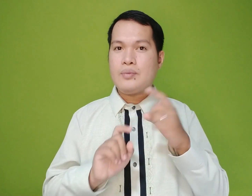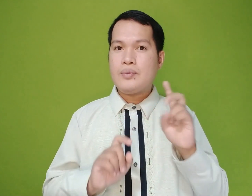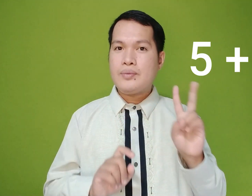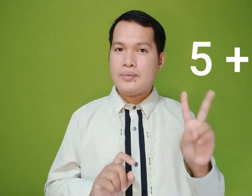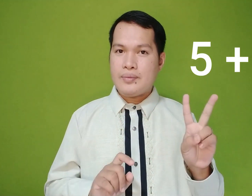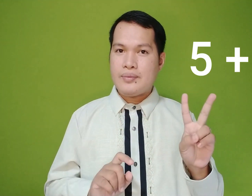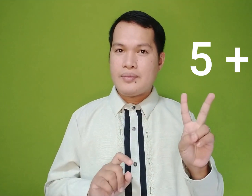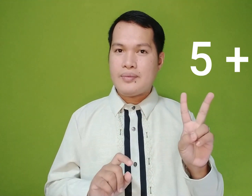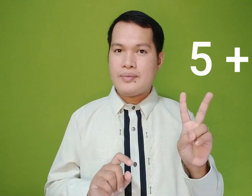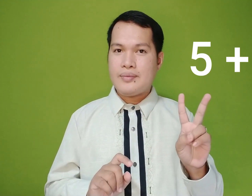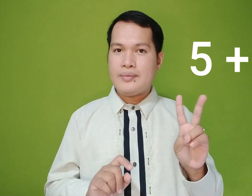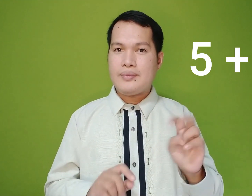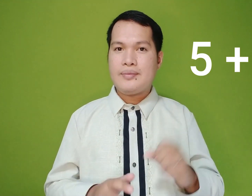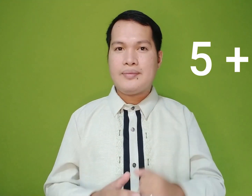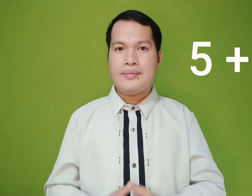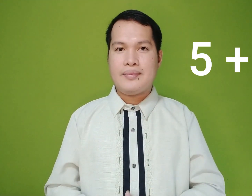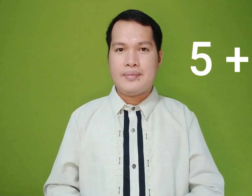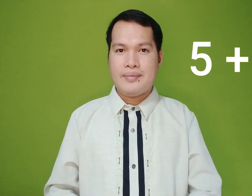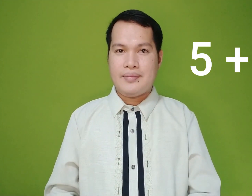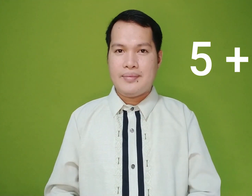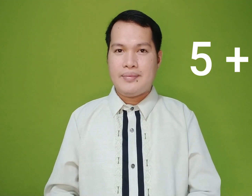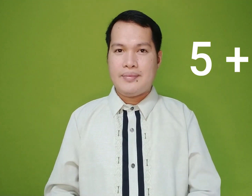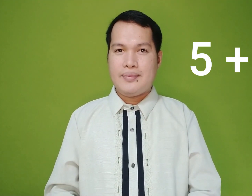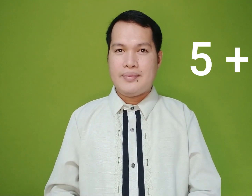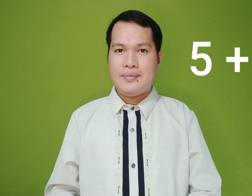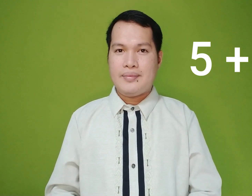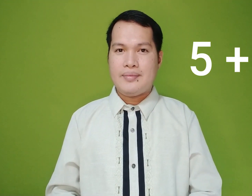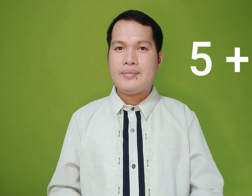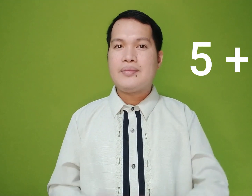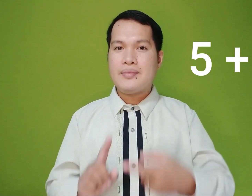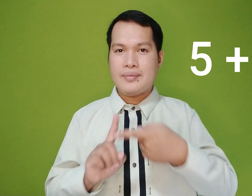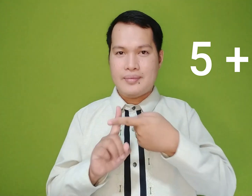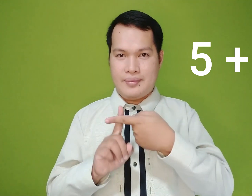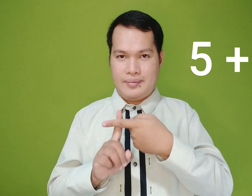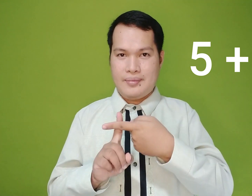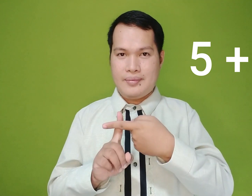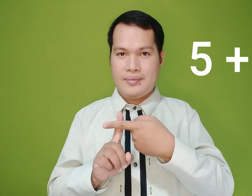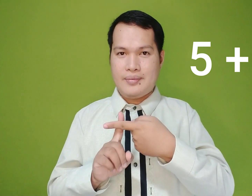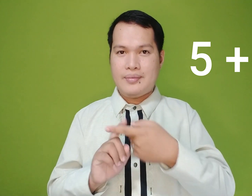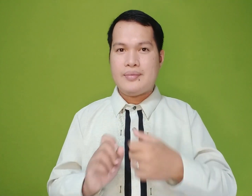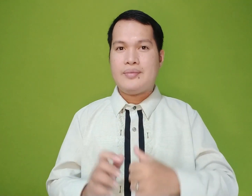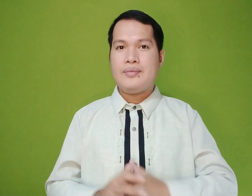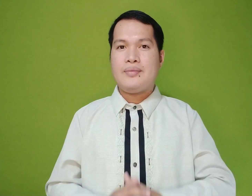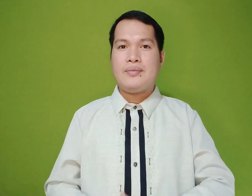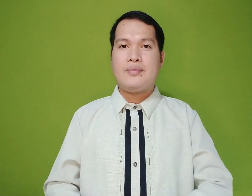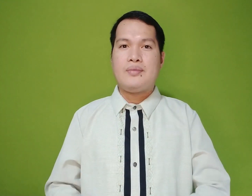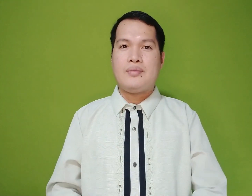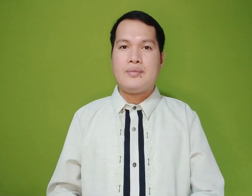2 cross to show addition